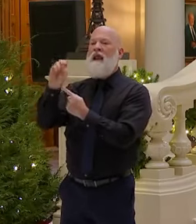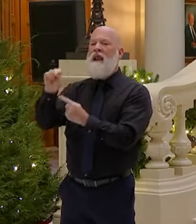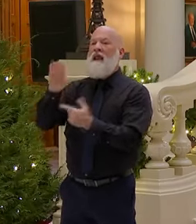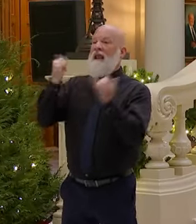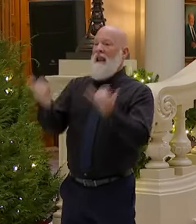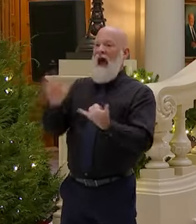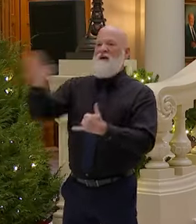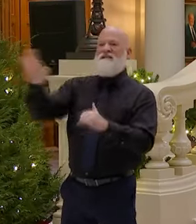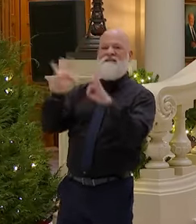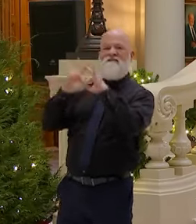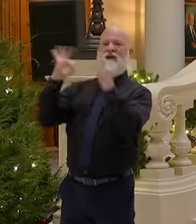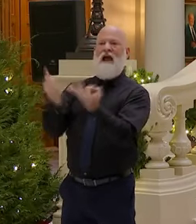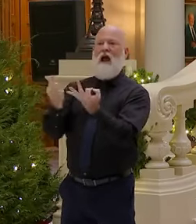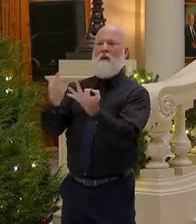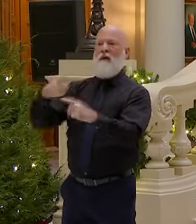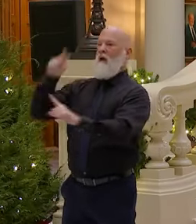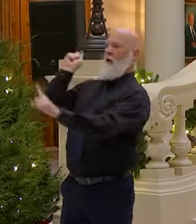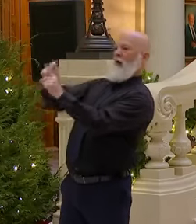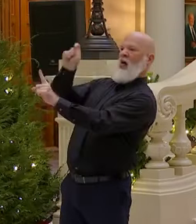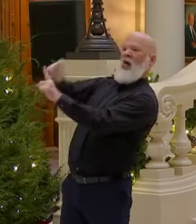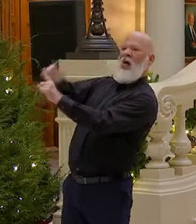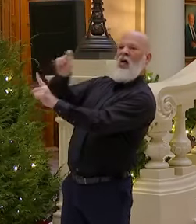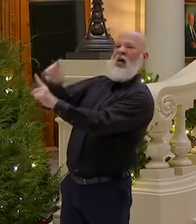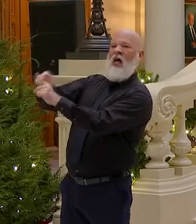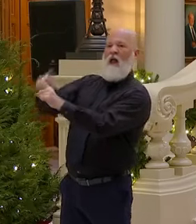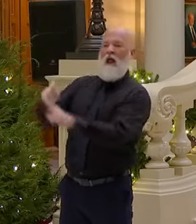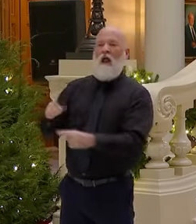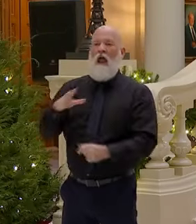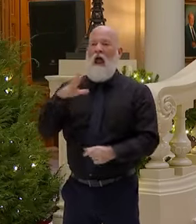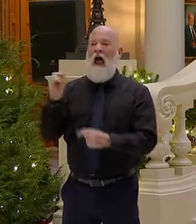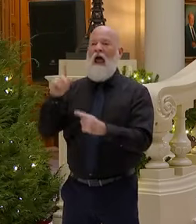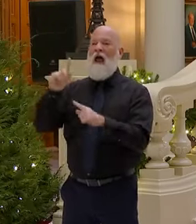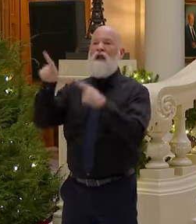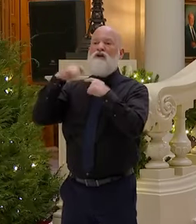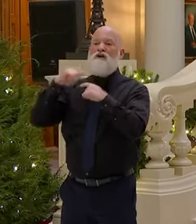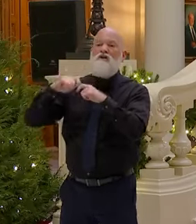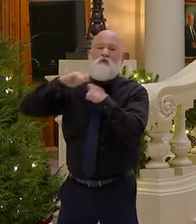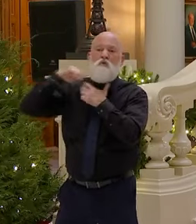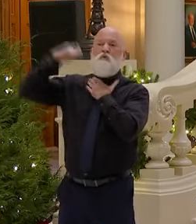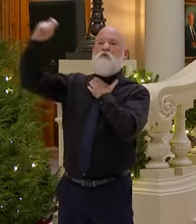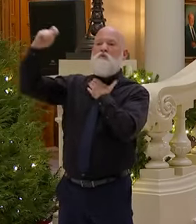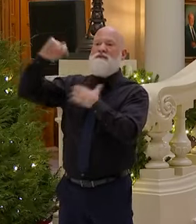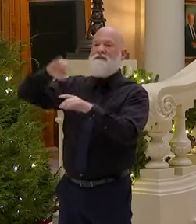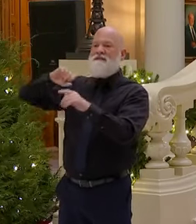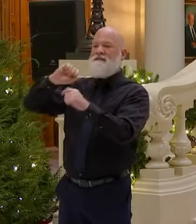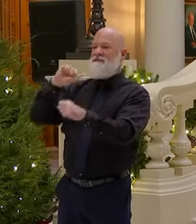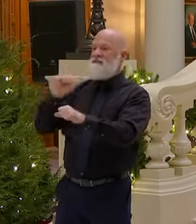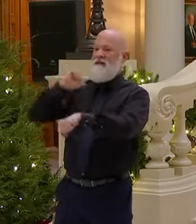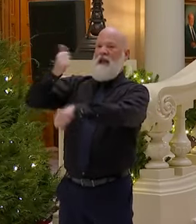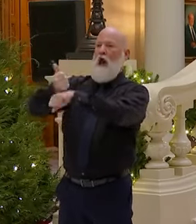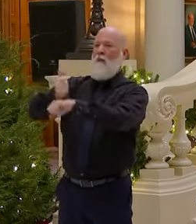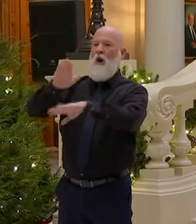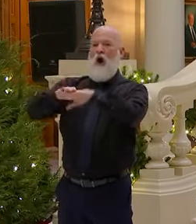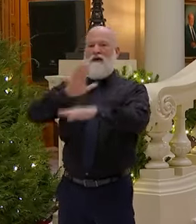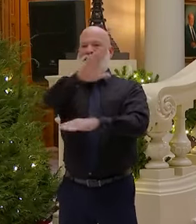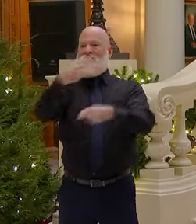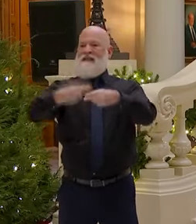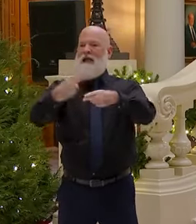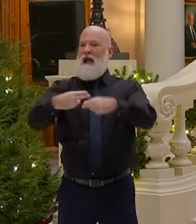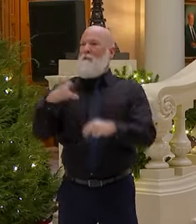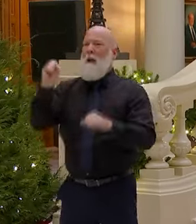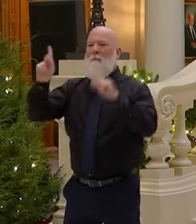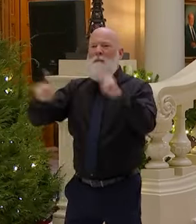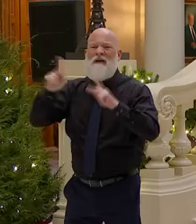There's a noose out there with his name on it. It's not right. I've got police protection outside my house. Fine. You know,